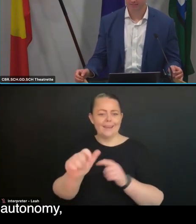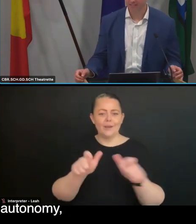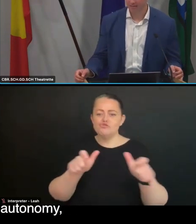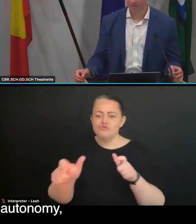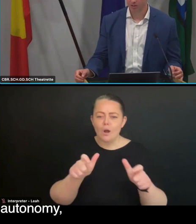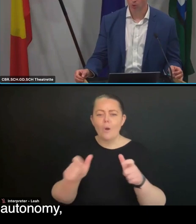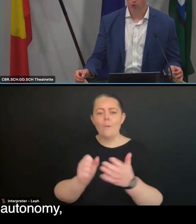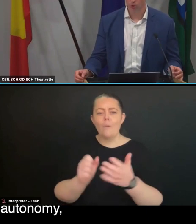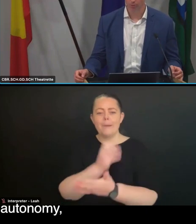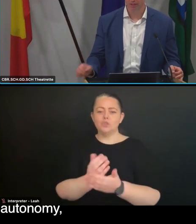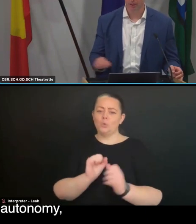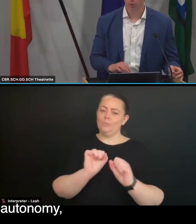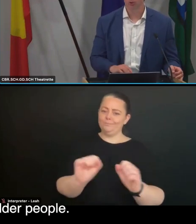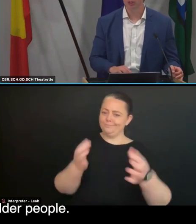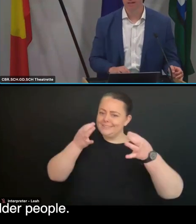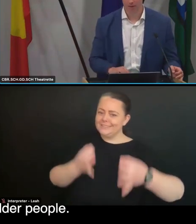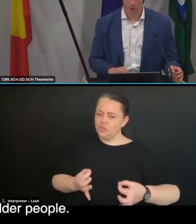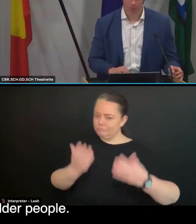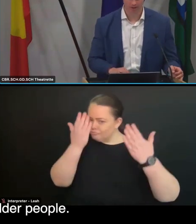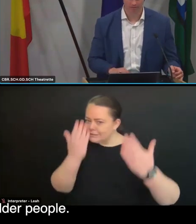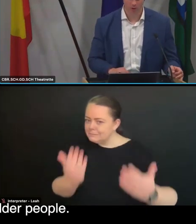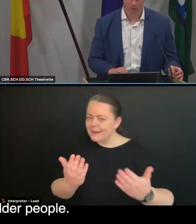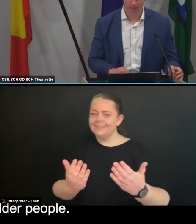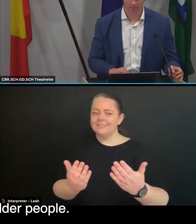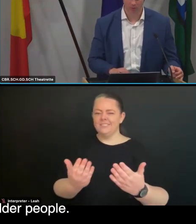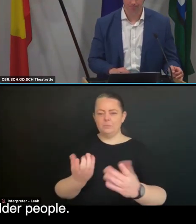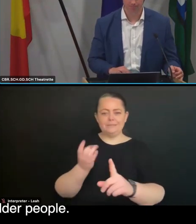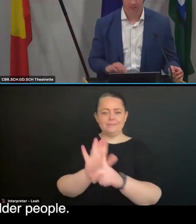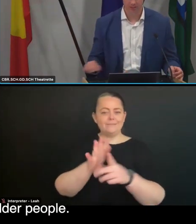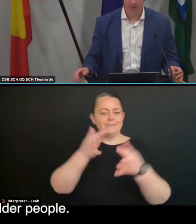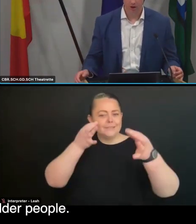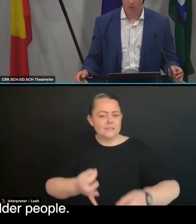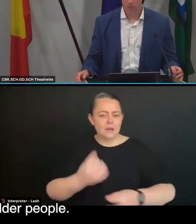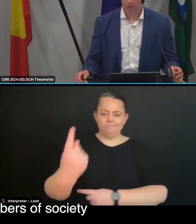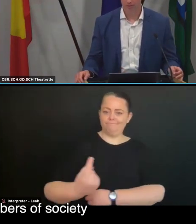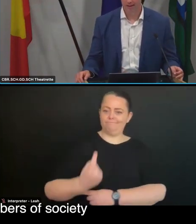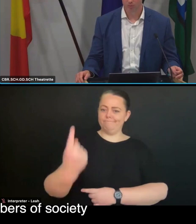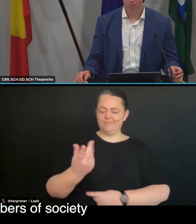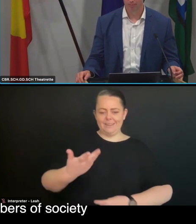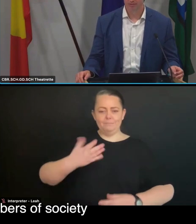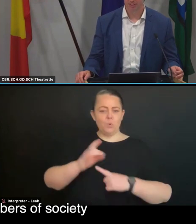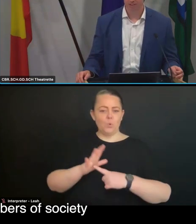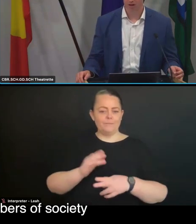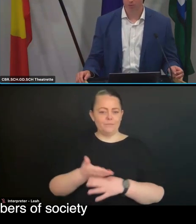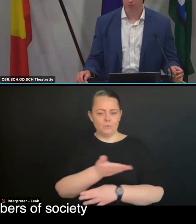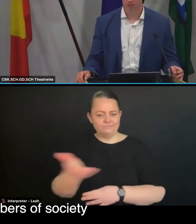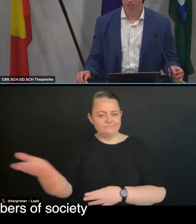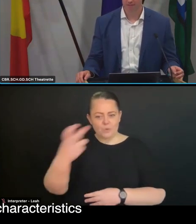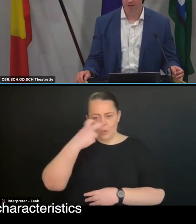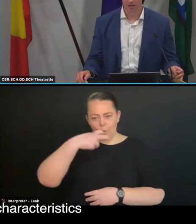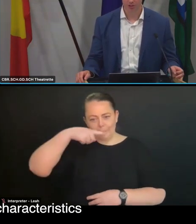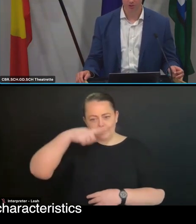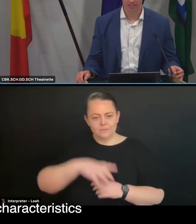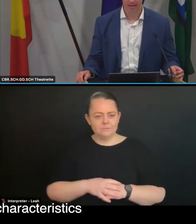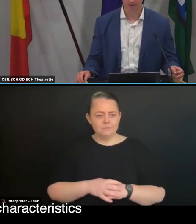fostering a sense of safety, autonomy, inclusion and wellbeing for older people. Older people are valuable members of society with